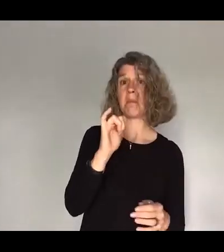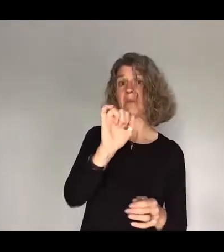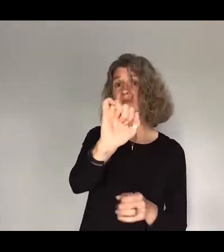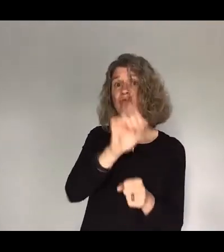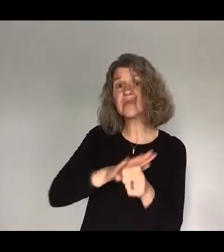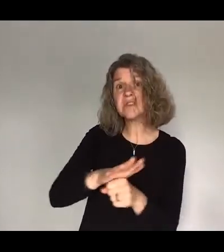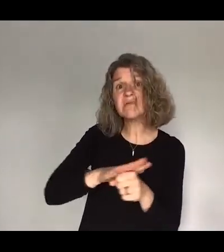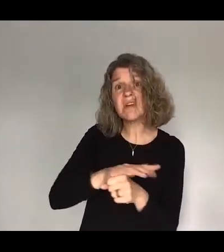moment.